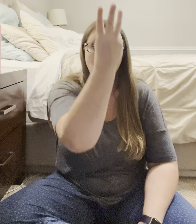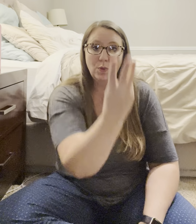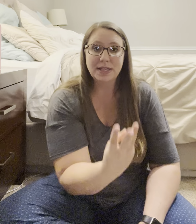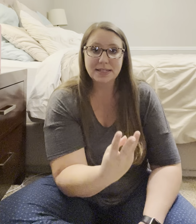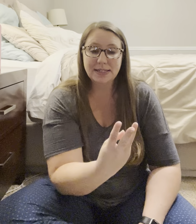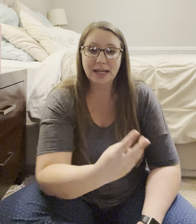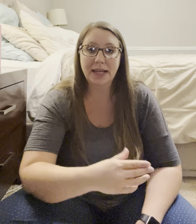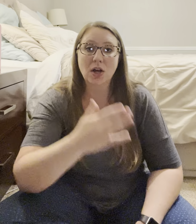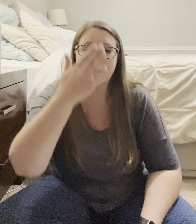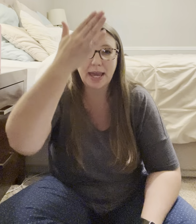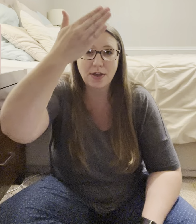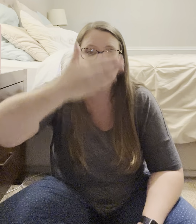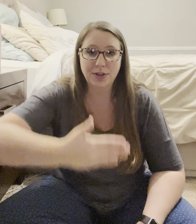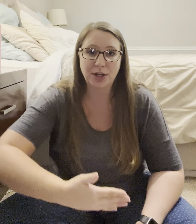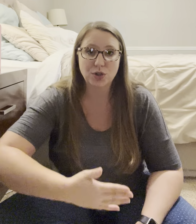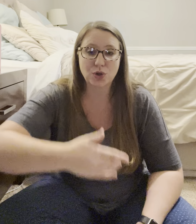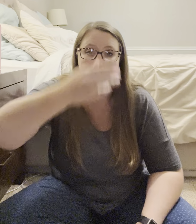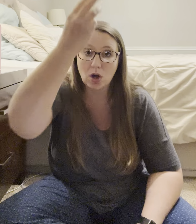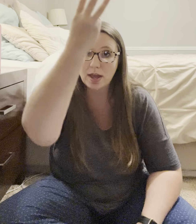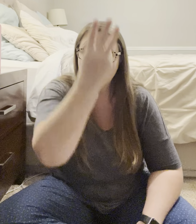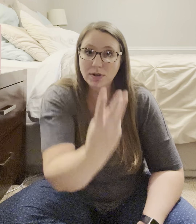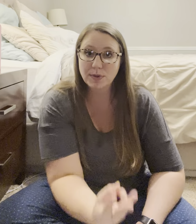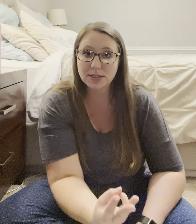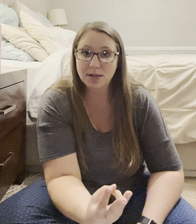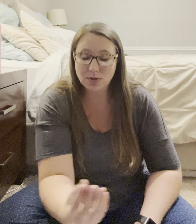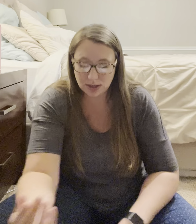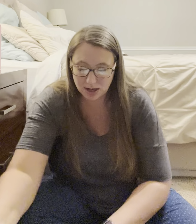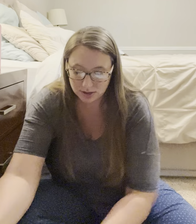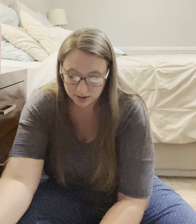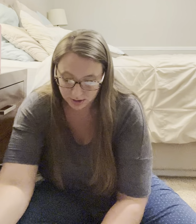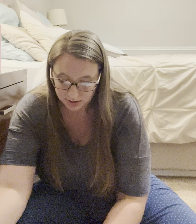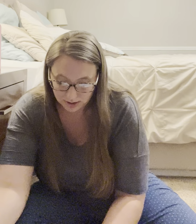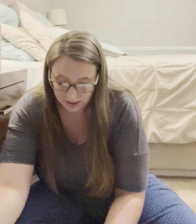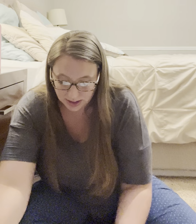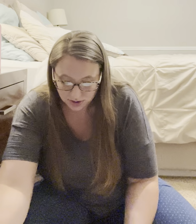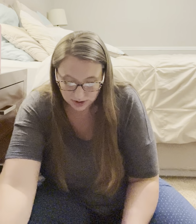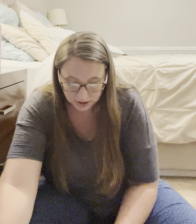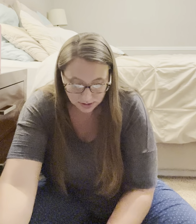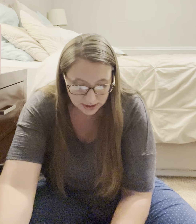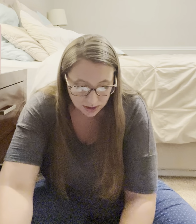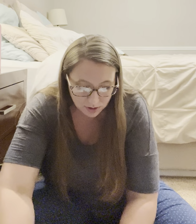Wednesday, like on the calendar. Like you're showing every Wednesday I'm doing that. That's just a little side note.